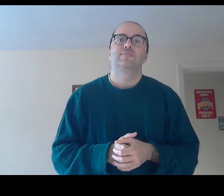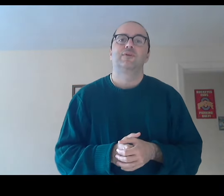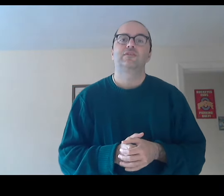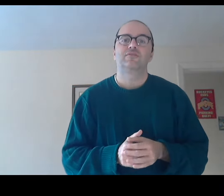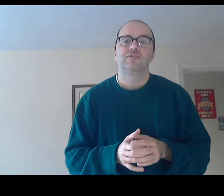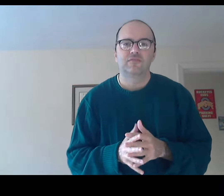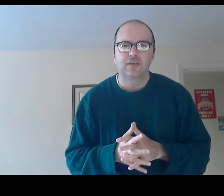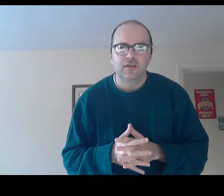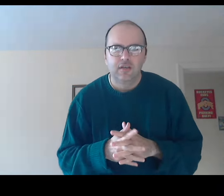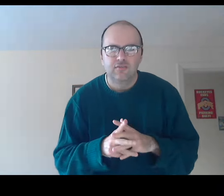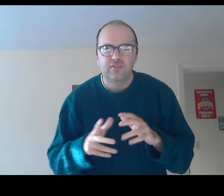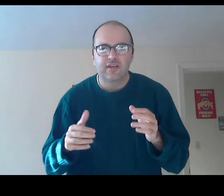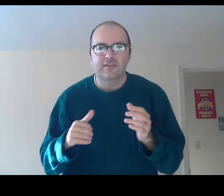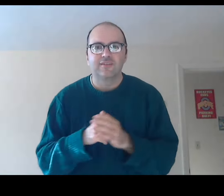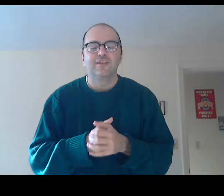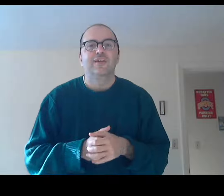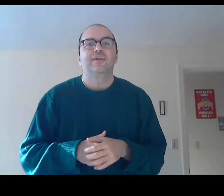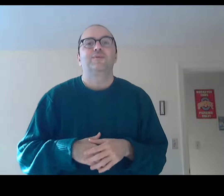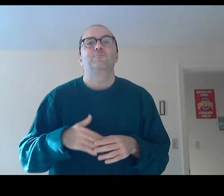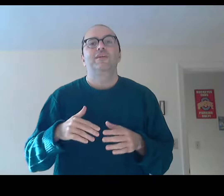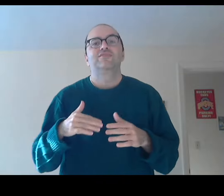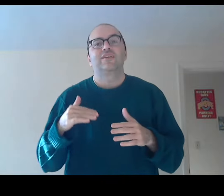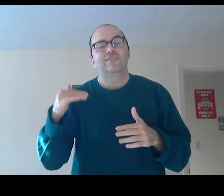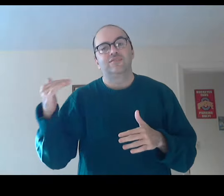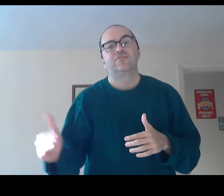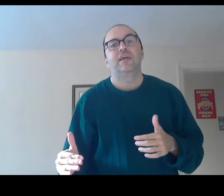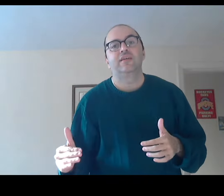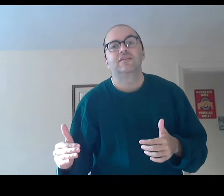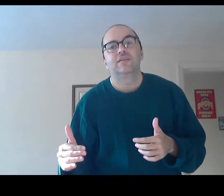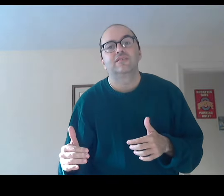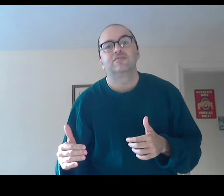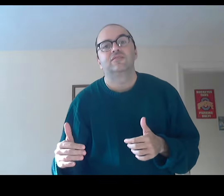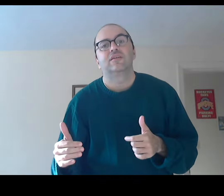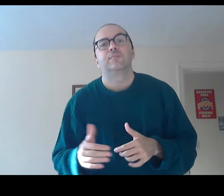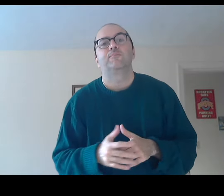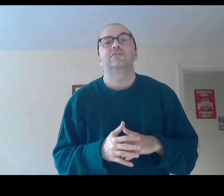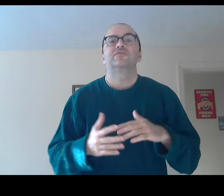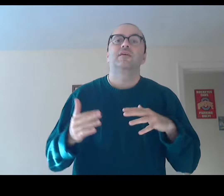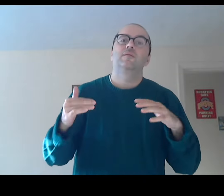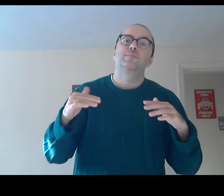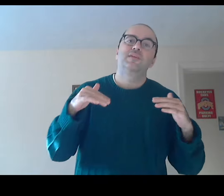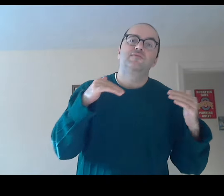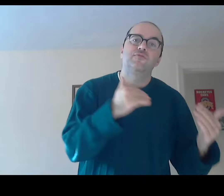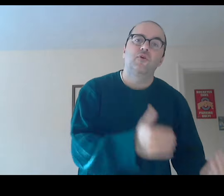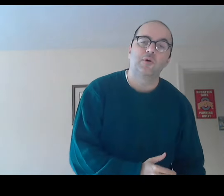Interesting. Second, misunderstandings must come before